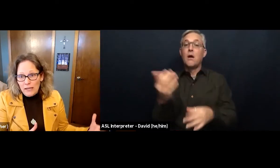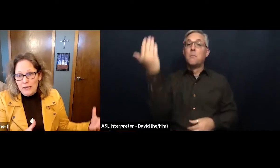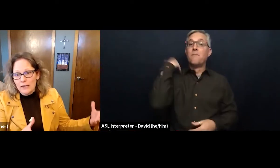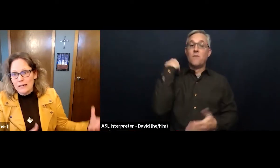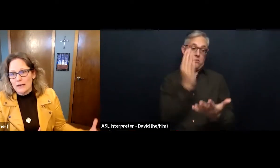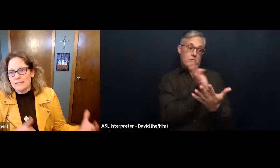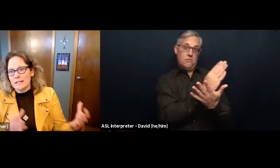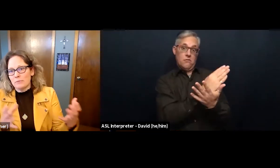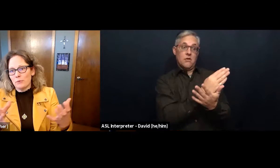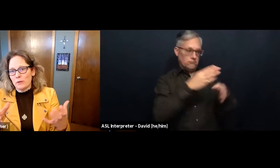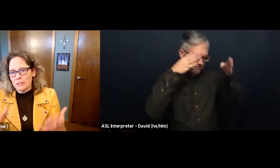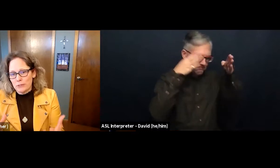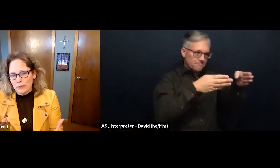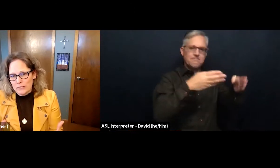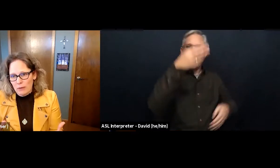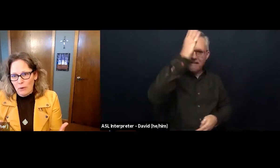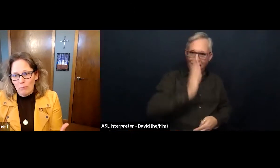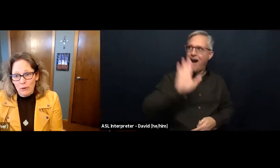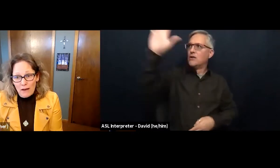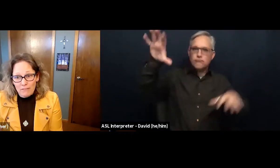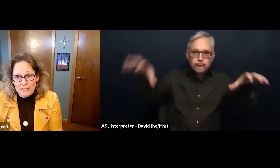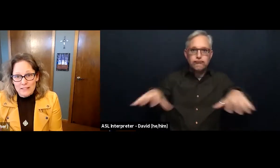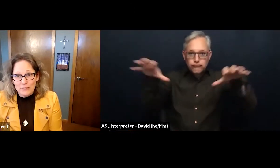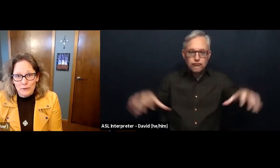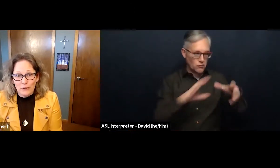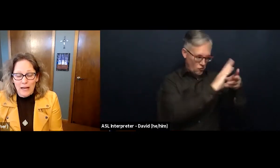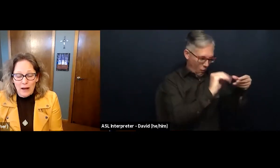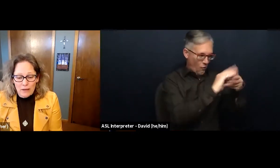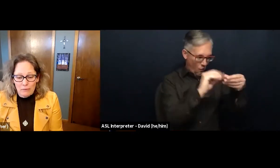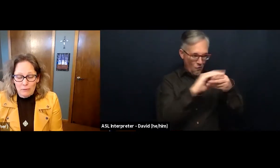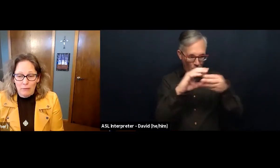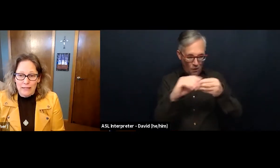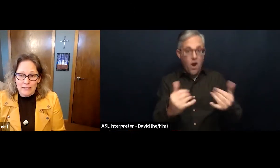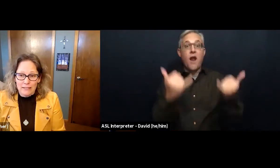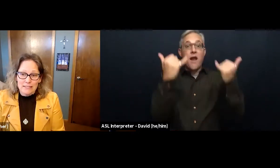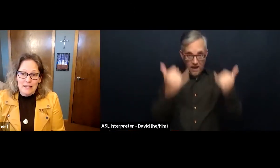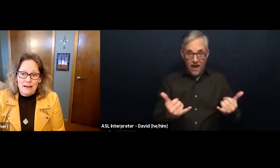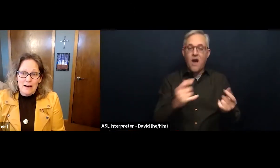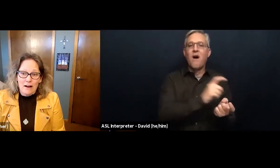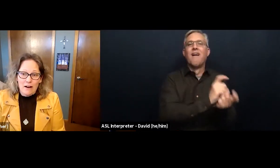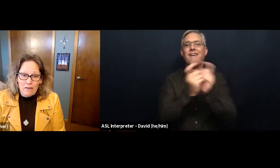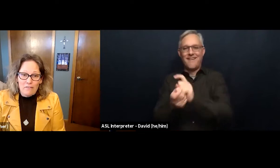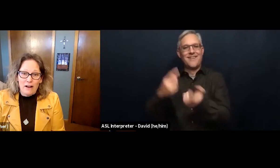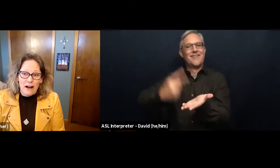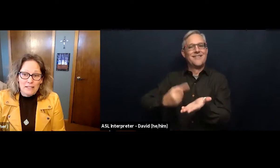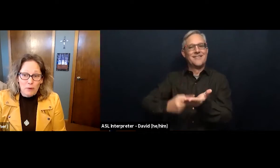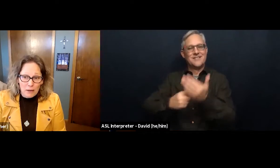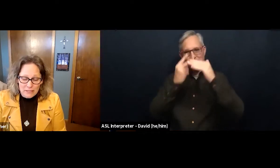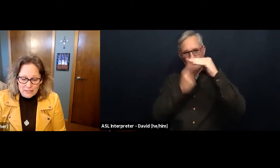and step towards stories about what prophets do and how they remind us of God's promise